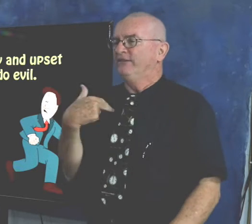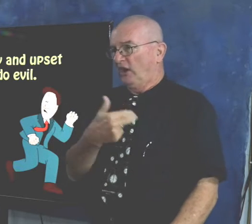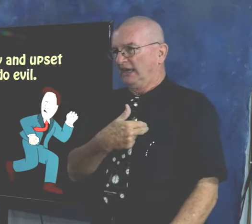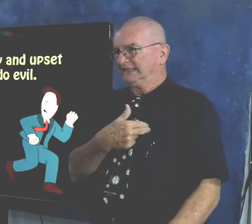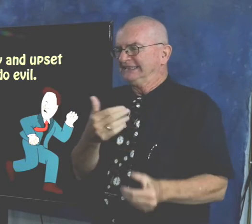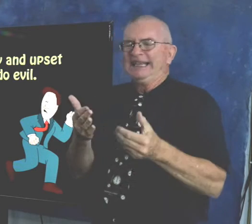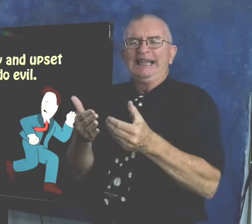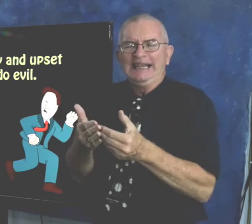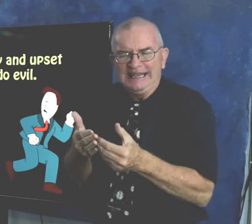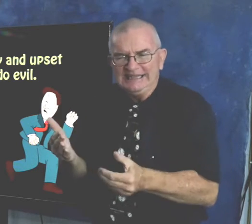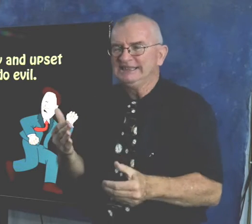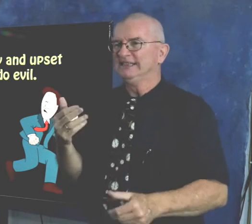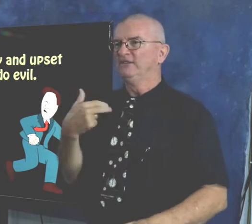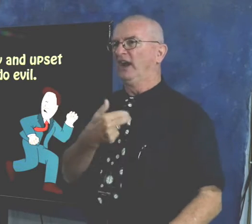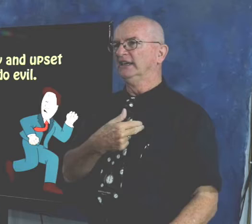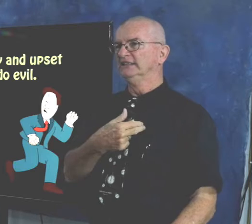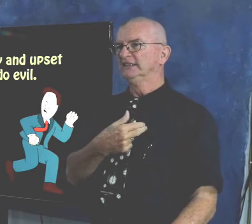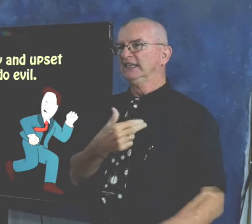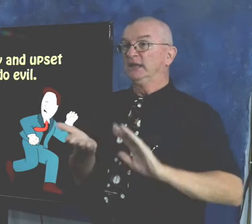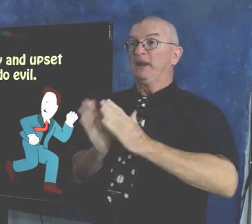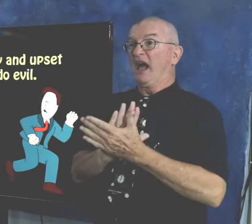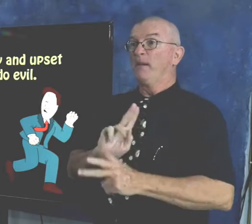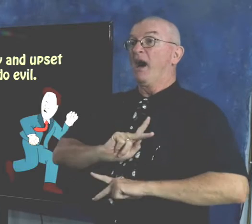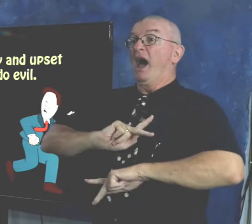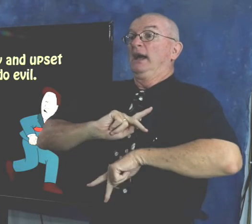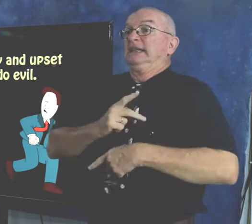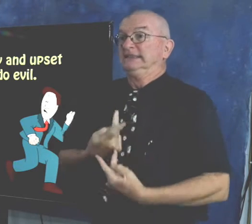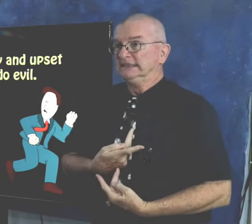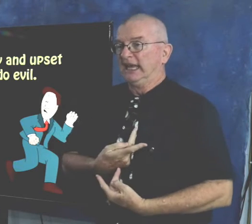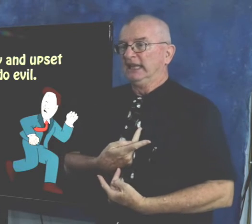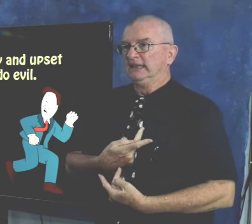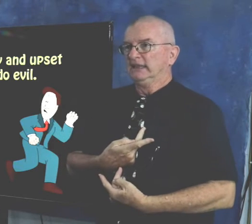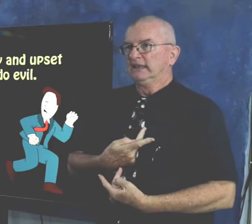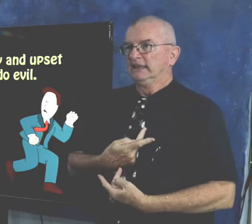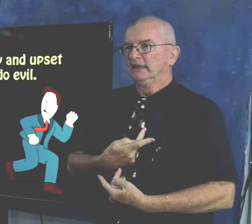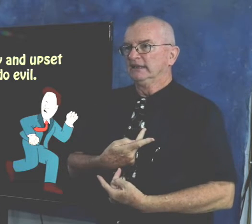It's easy for us, really, to become upset.